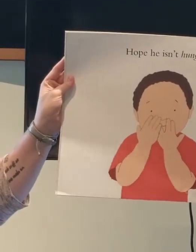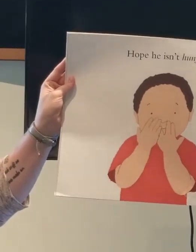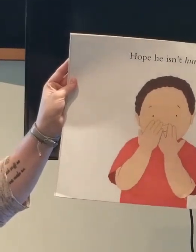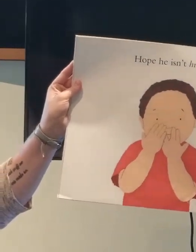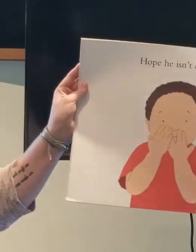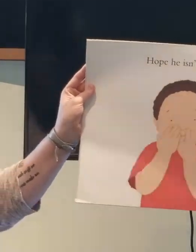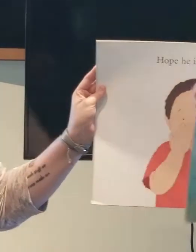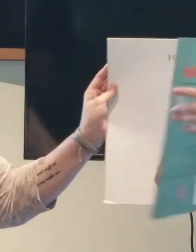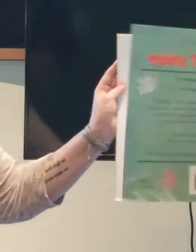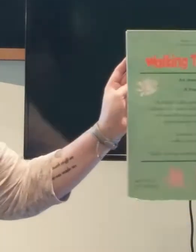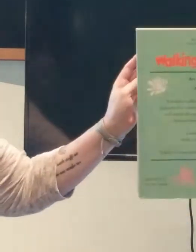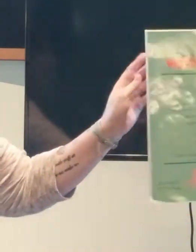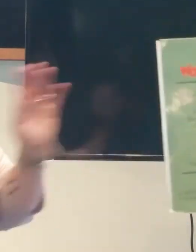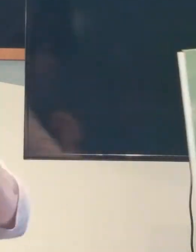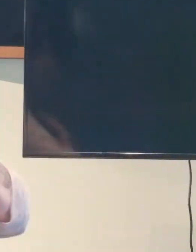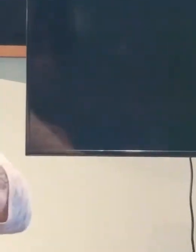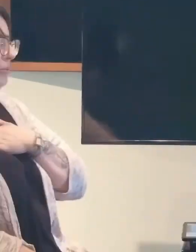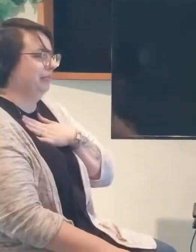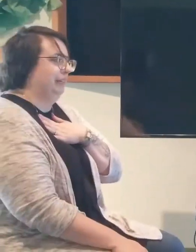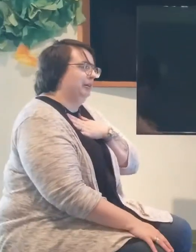The end. Oh no.